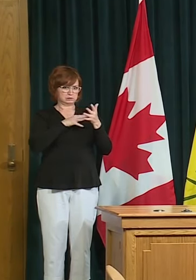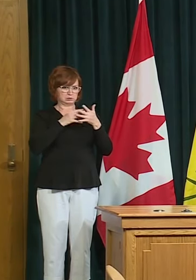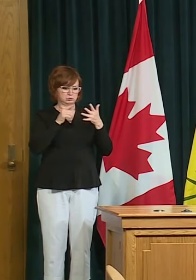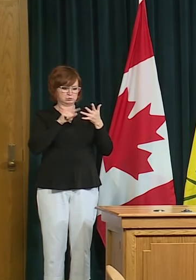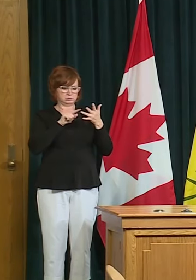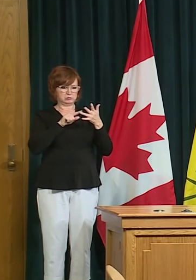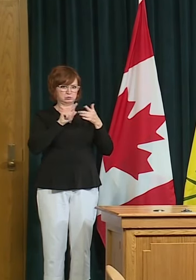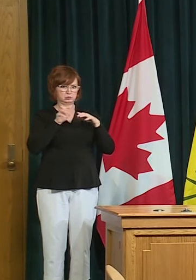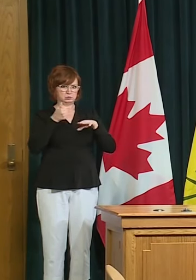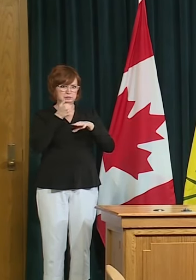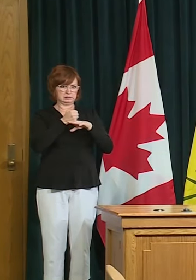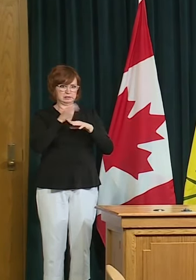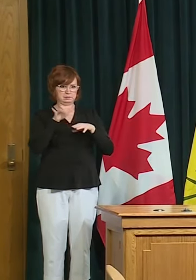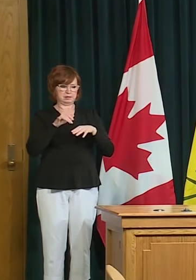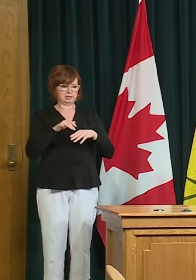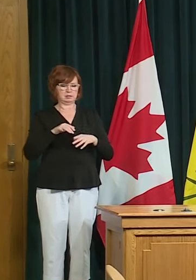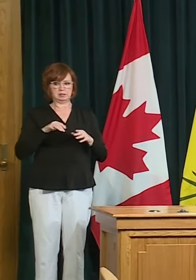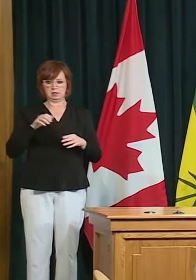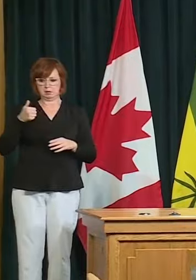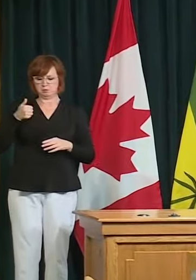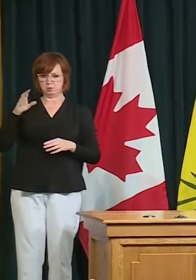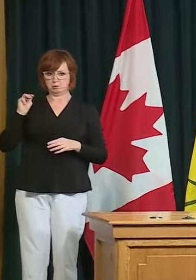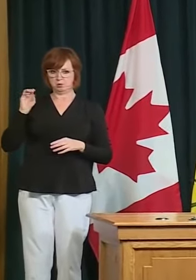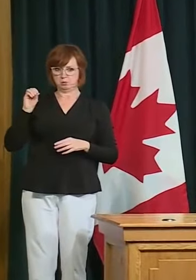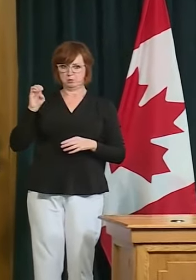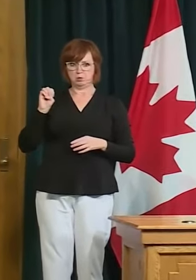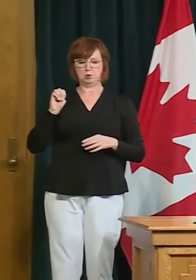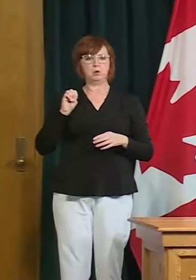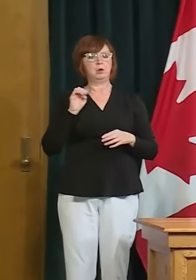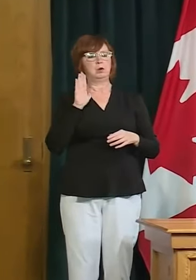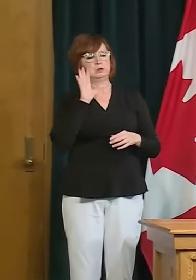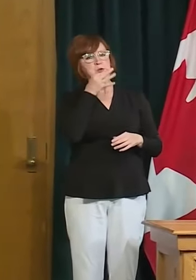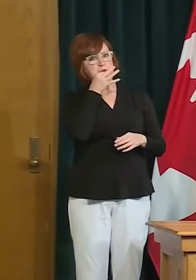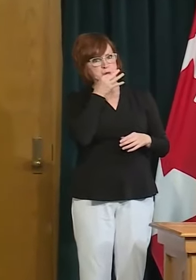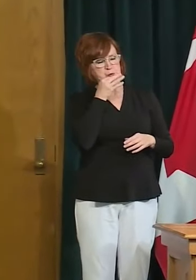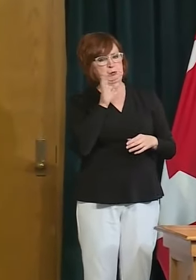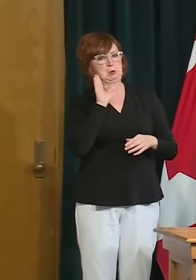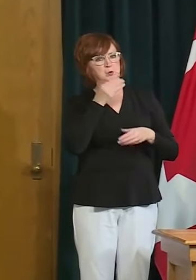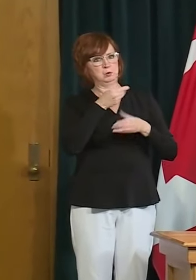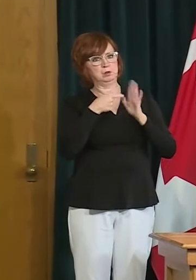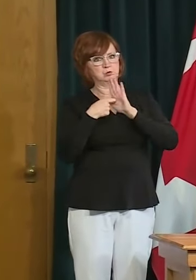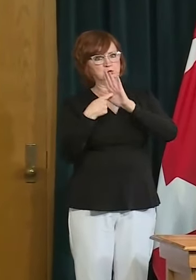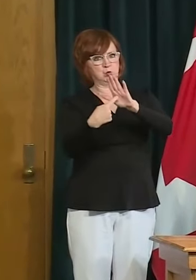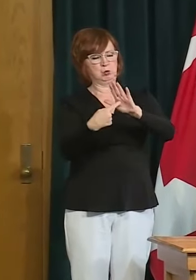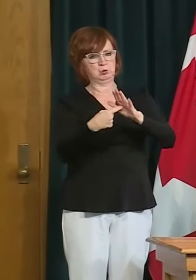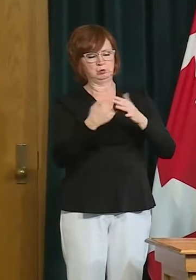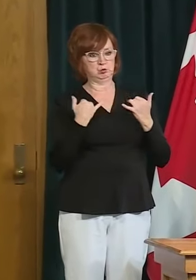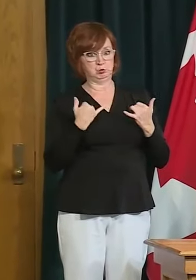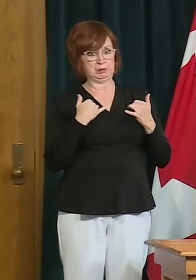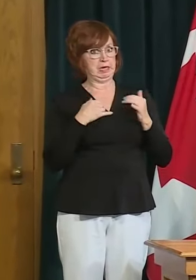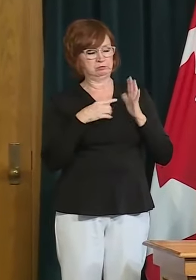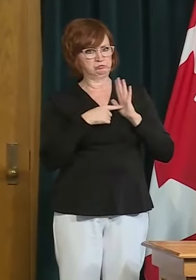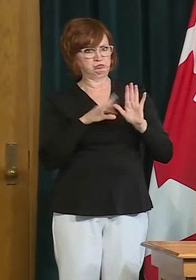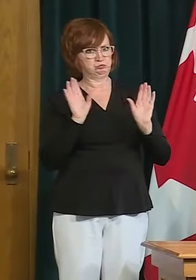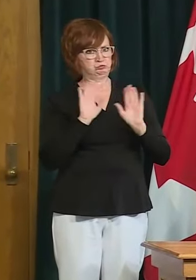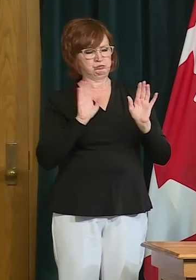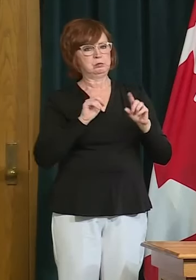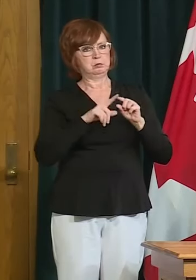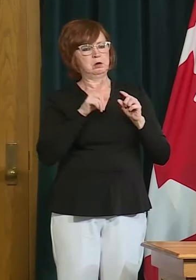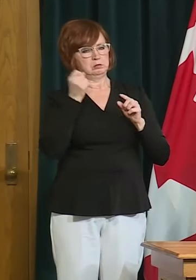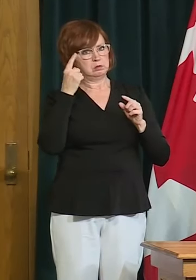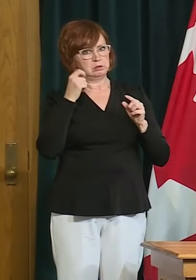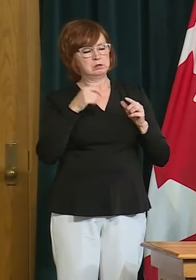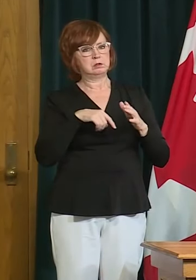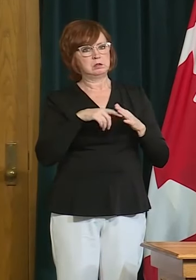when they're allowed to uh the timelines uh will be released uh very shortly uh they will not today and i would just say that the work uh with